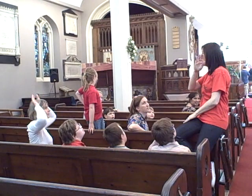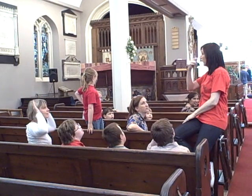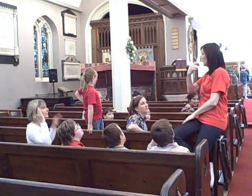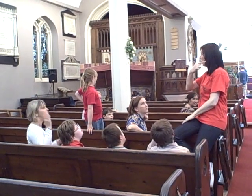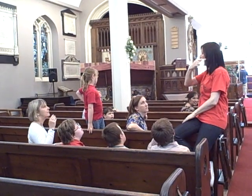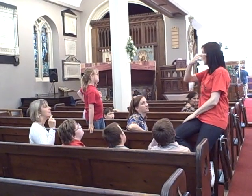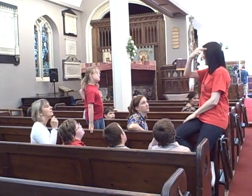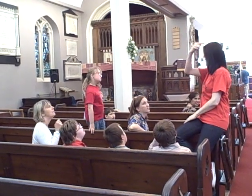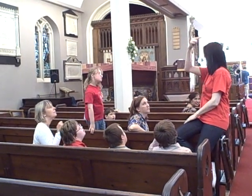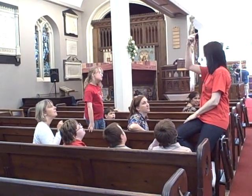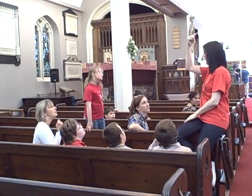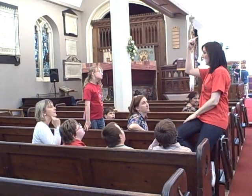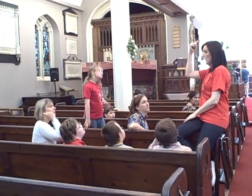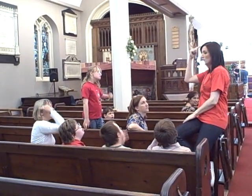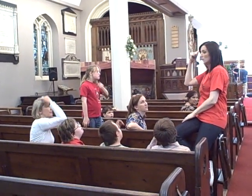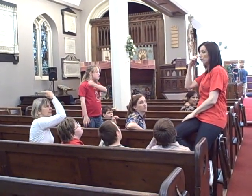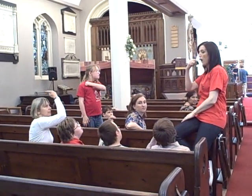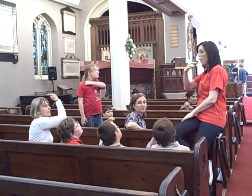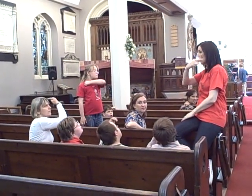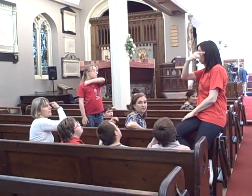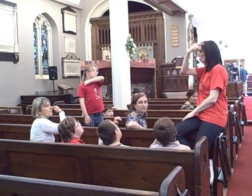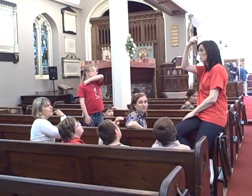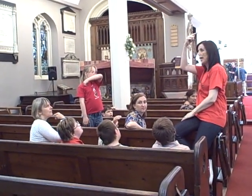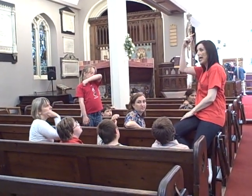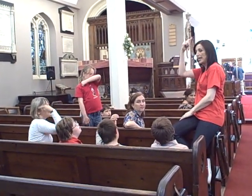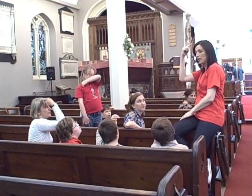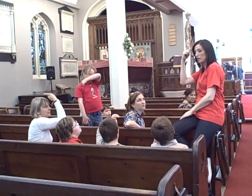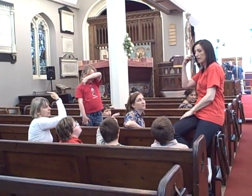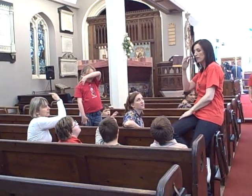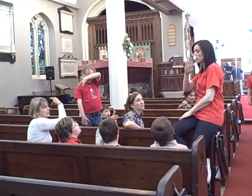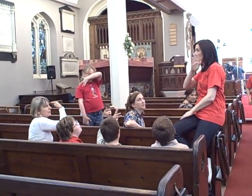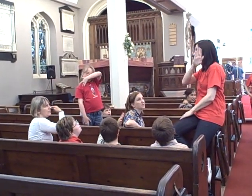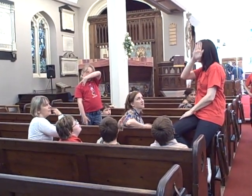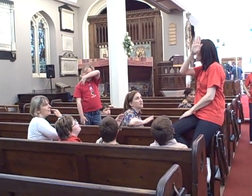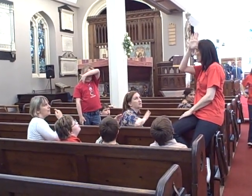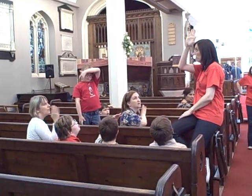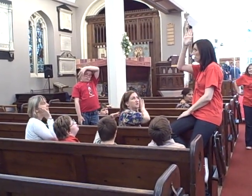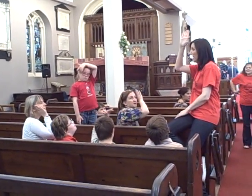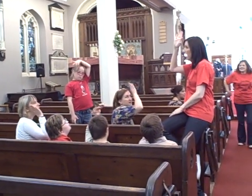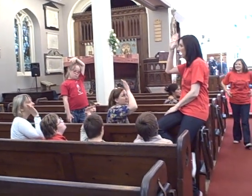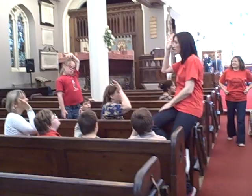Mary, it's of a sparkly, a halo, and a little Mary.